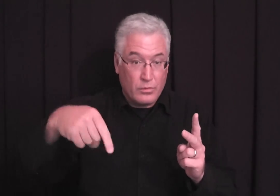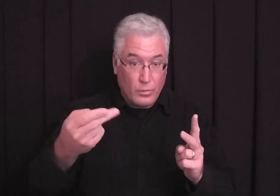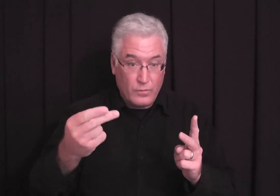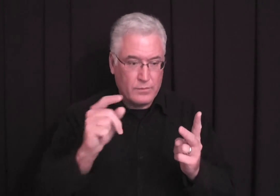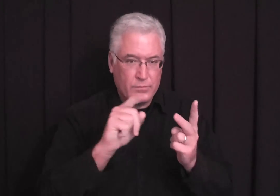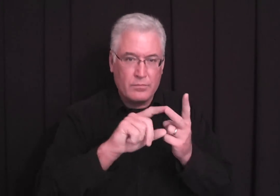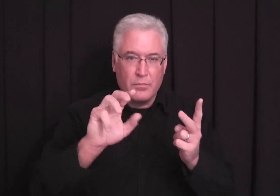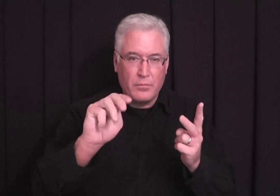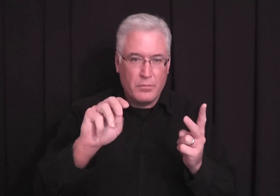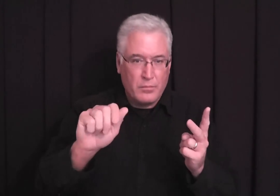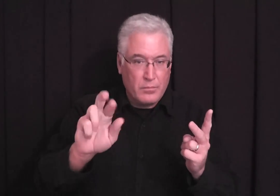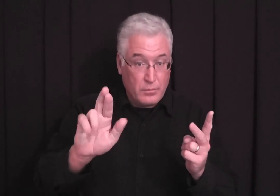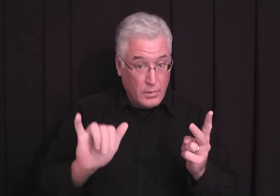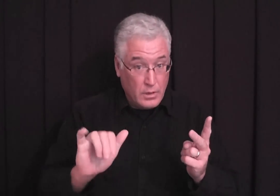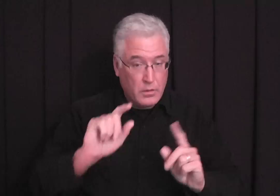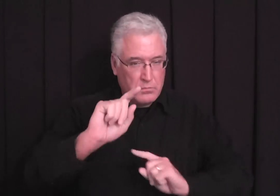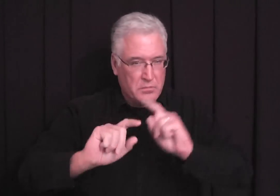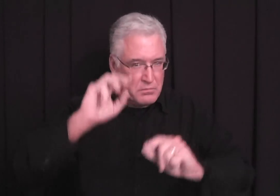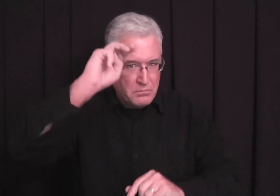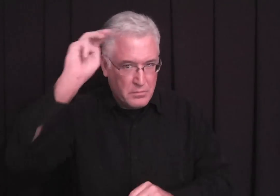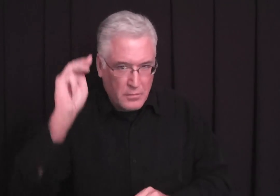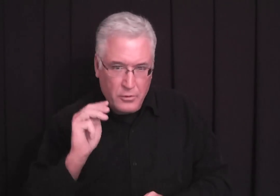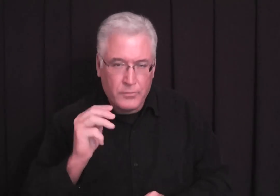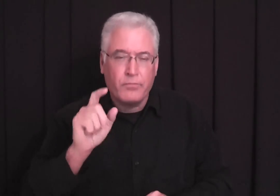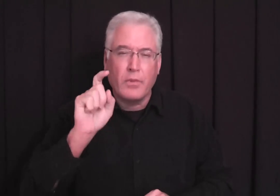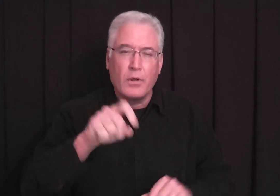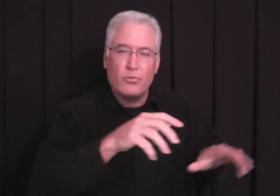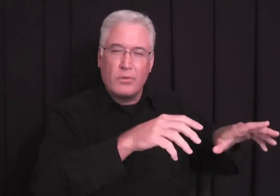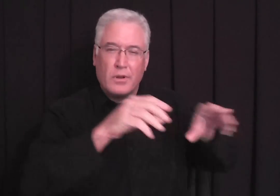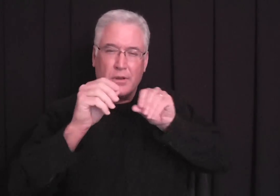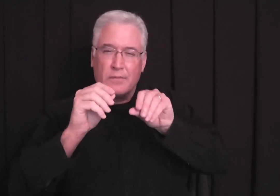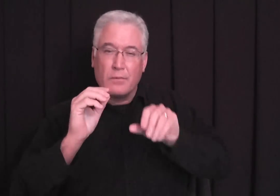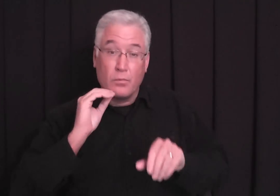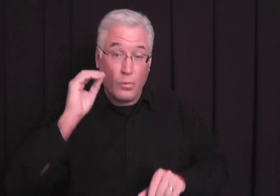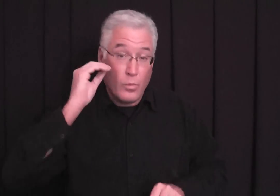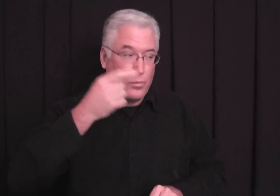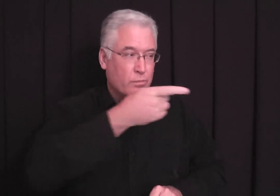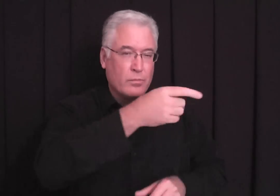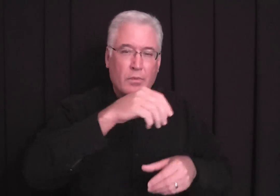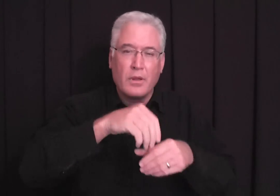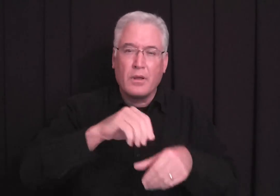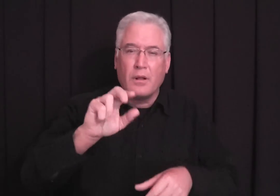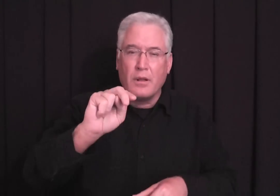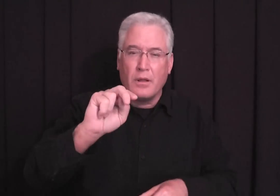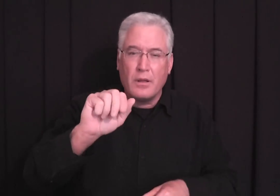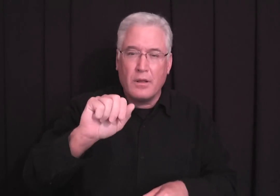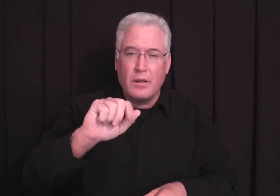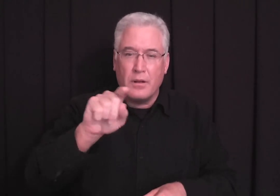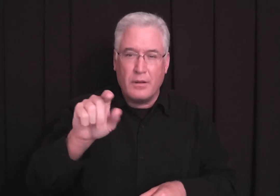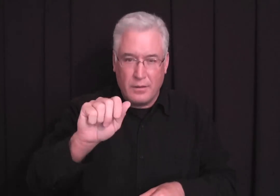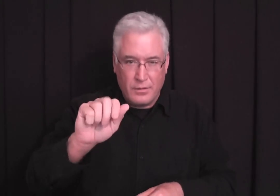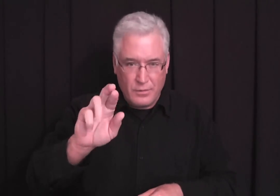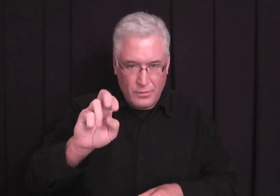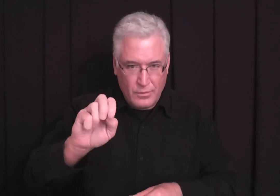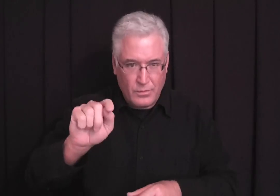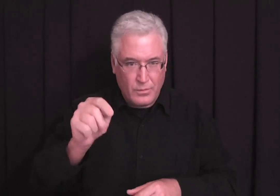Now, Joseph and Mary, they had to leave their home. In Nazareth.